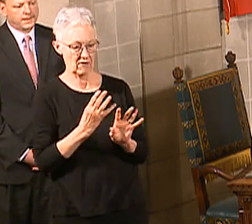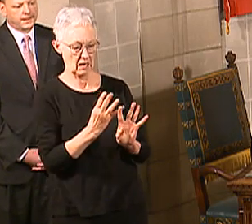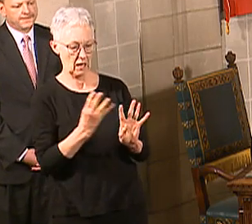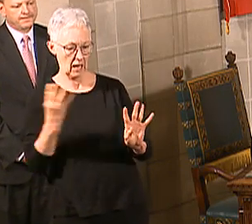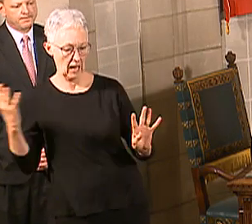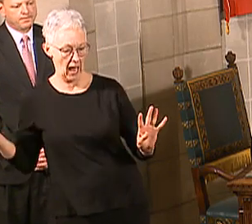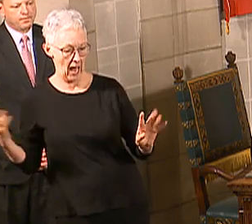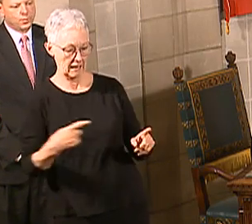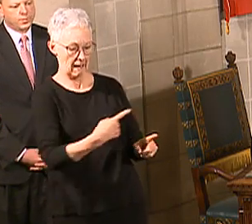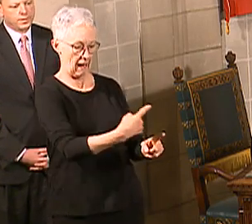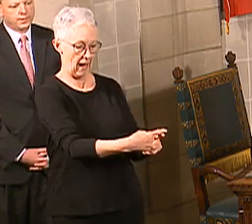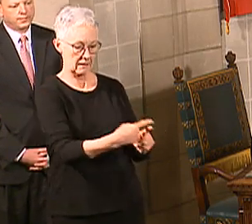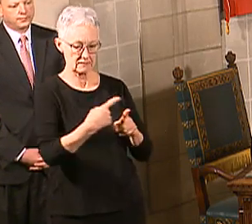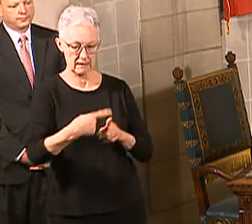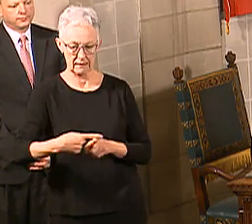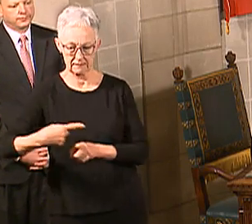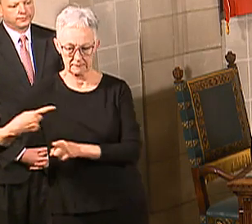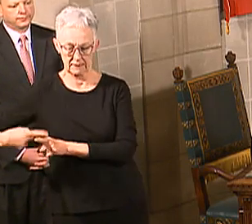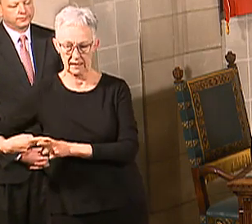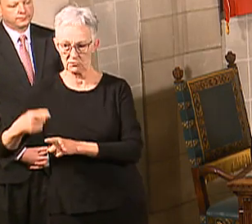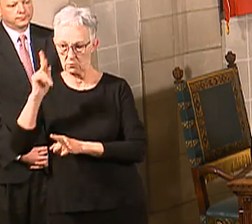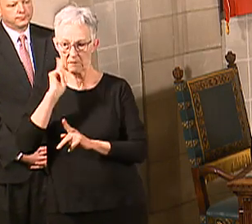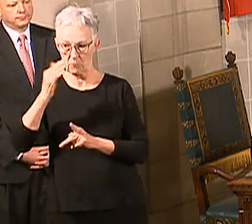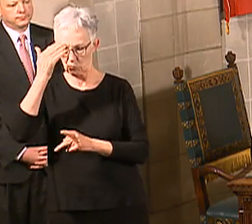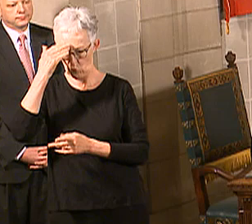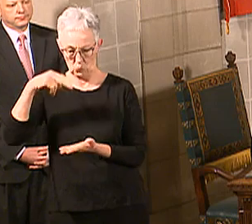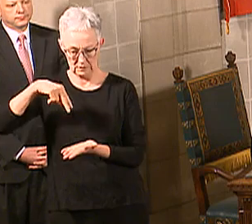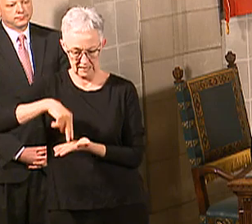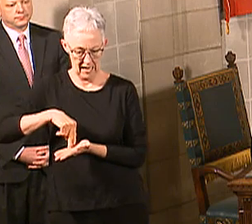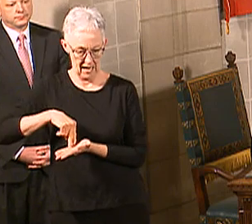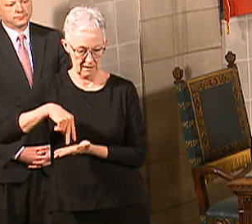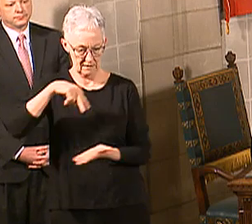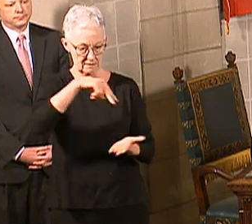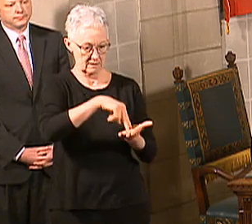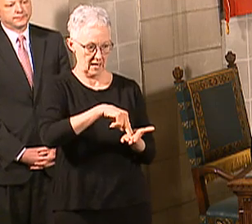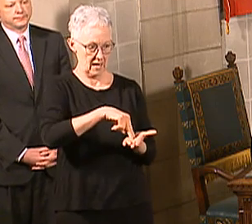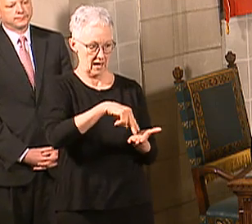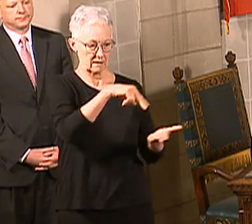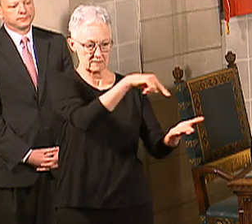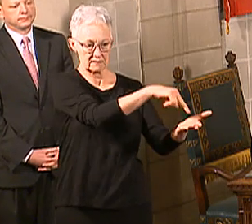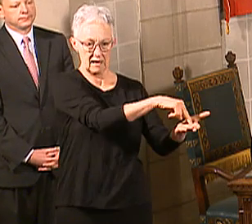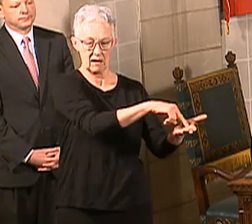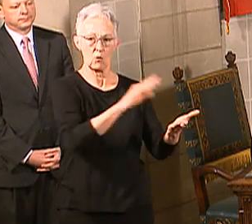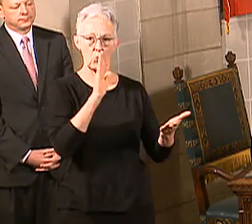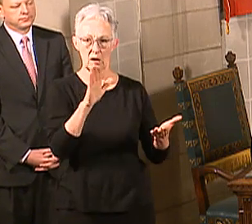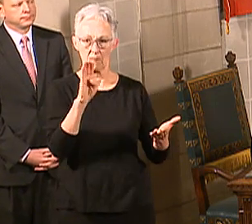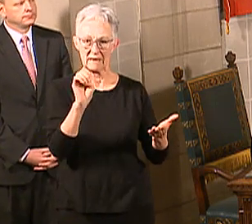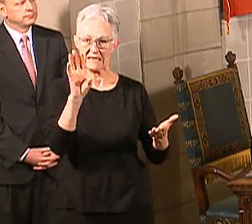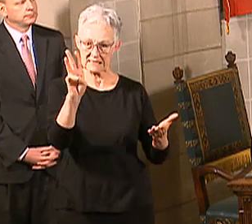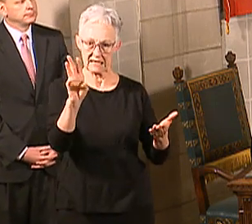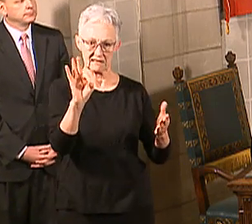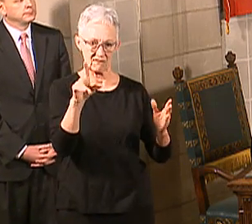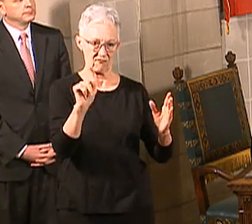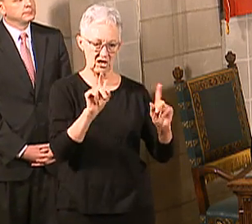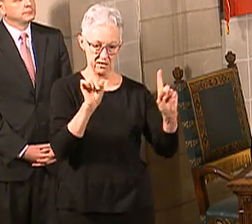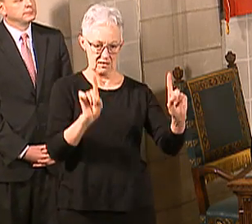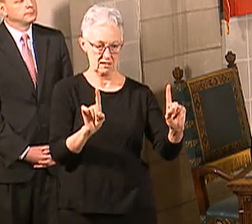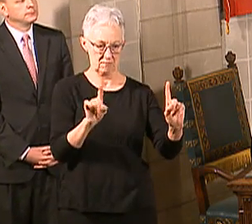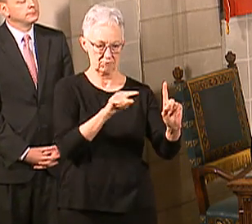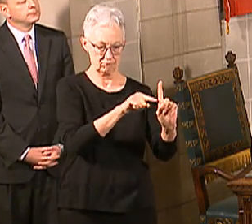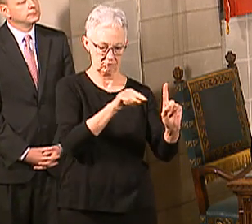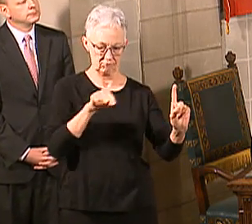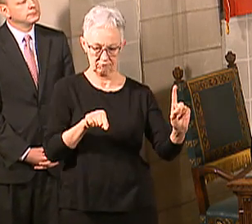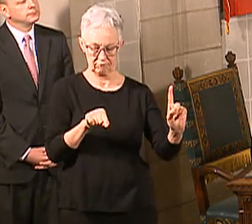Everybody needs to be doing that as well. Make sure you're practicing that good social distancing. So we've got two new DHMs we're talking about.